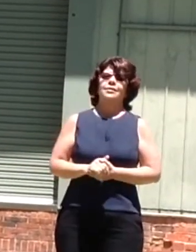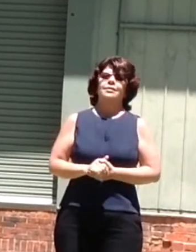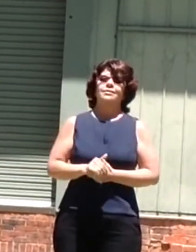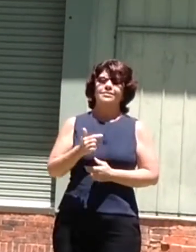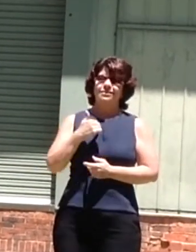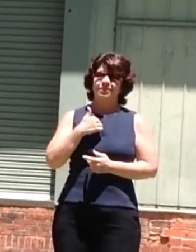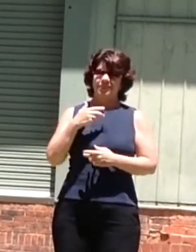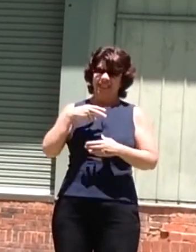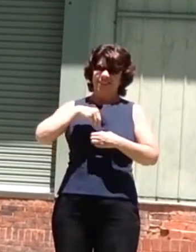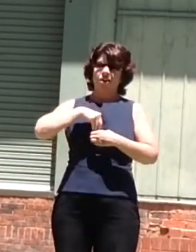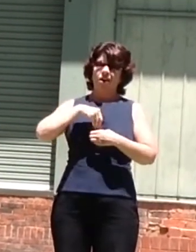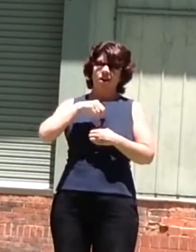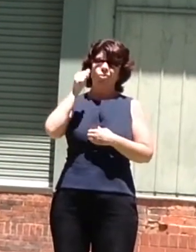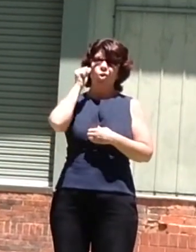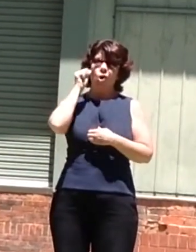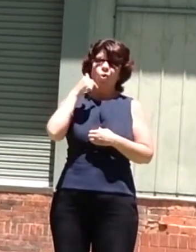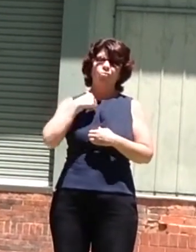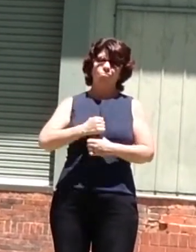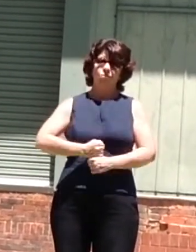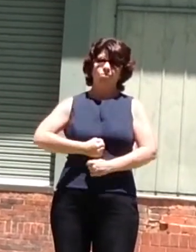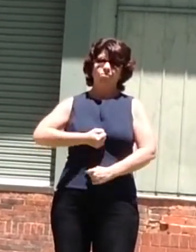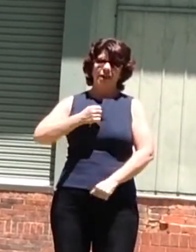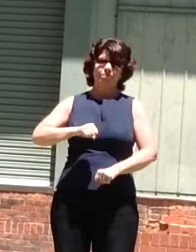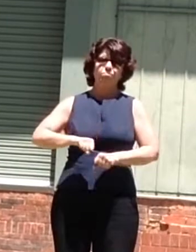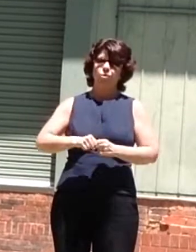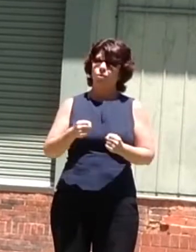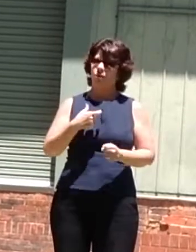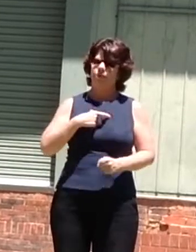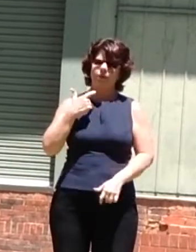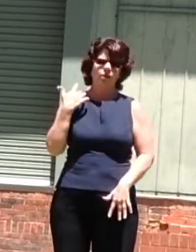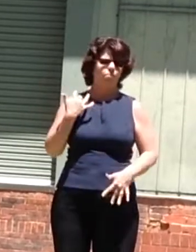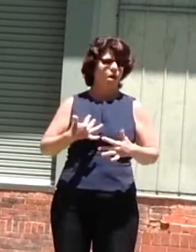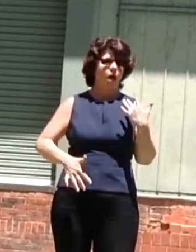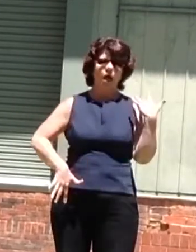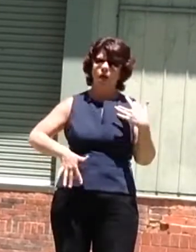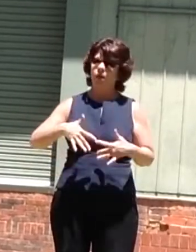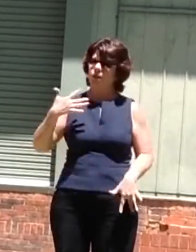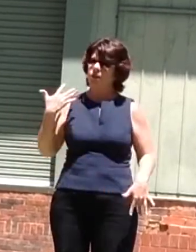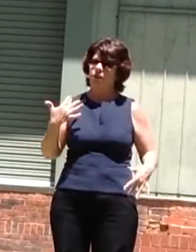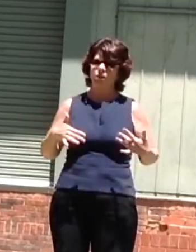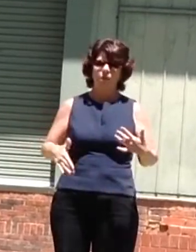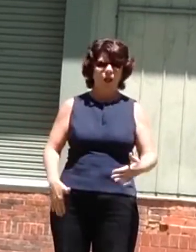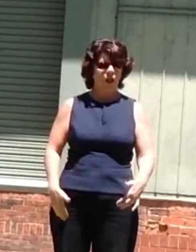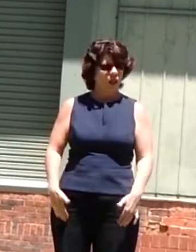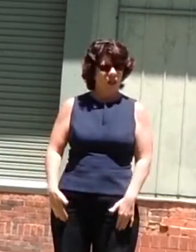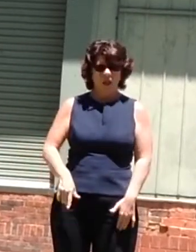myself that I'd broken my back because of the amount of pain I was in, and the fact I couldn't feel my legs.